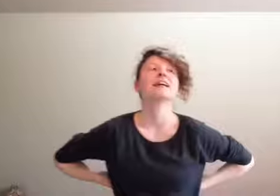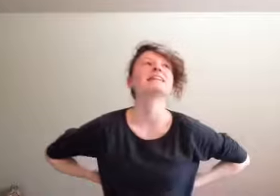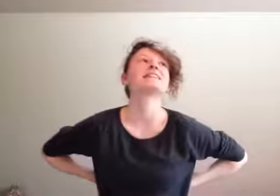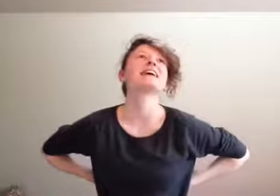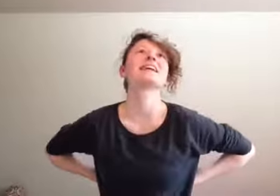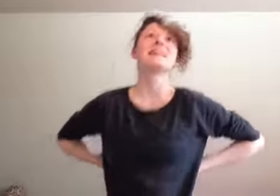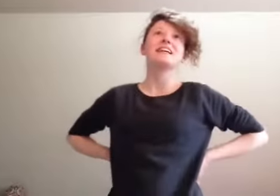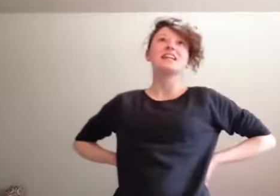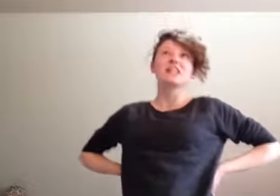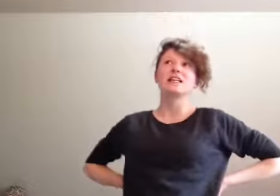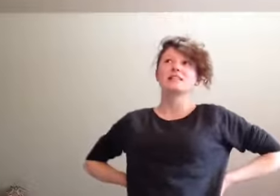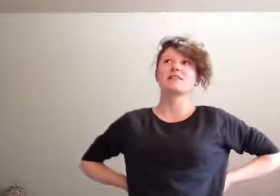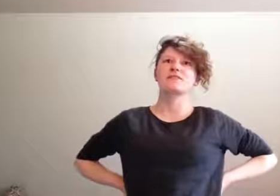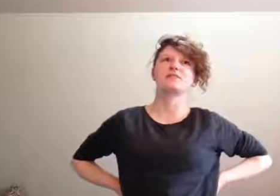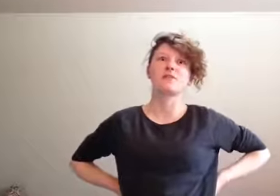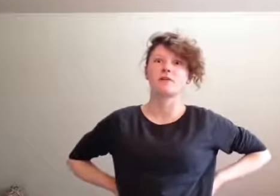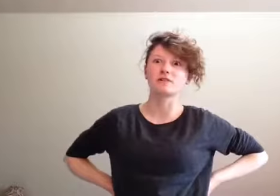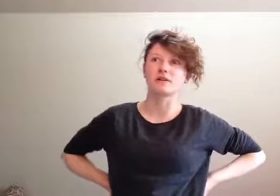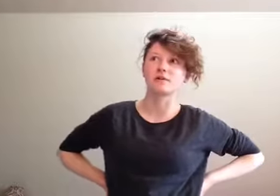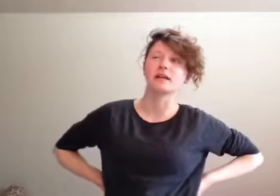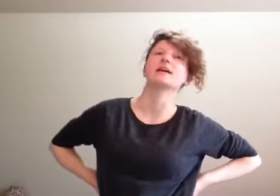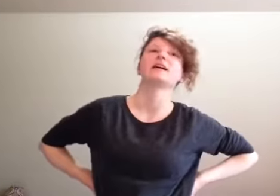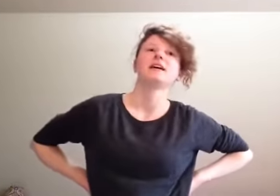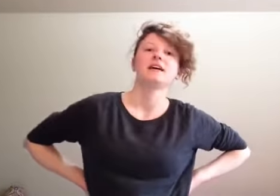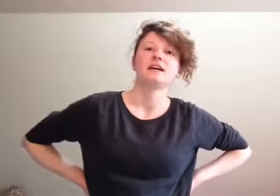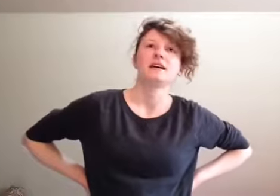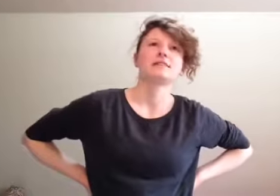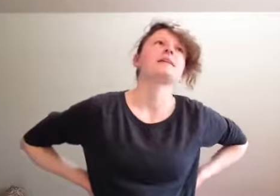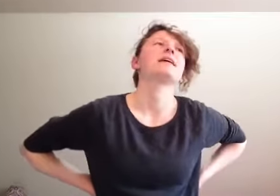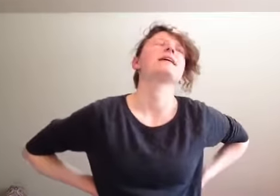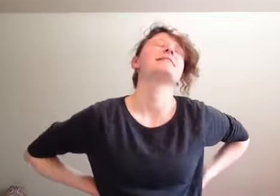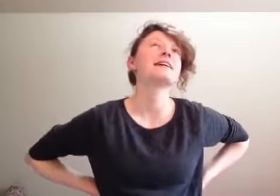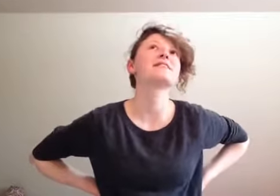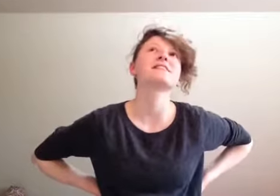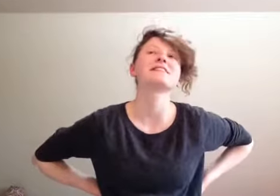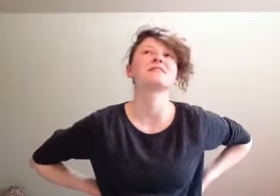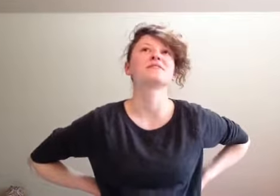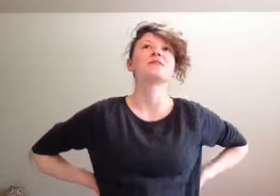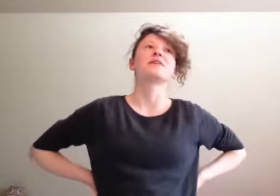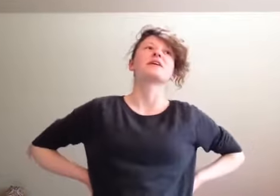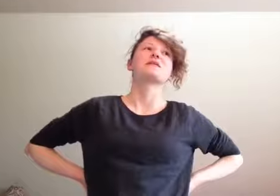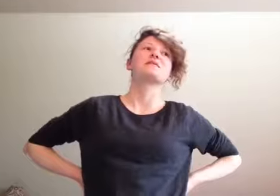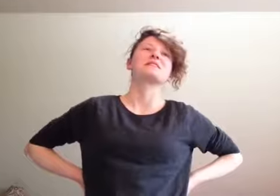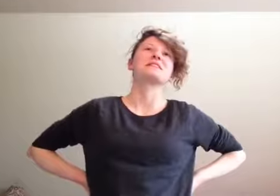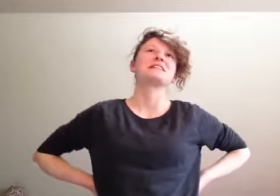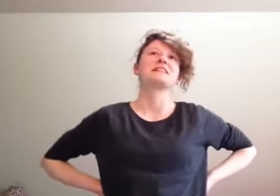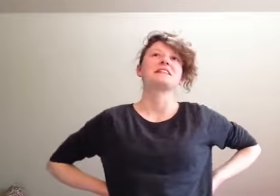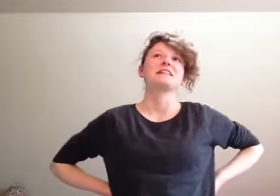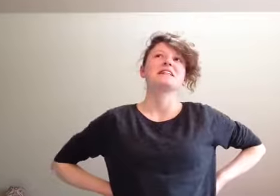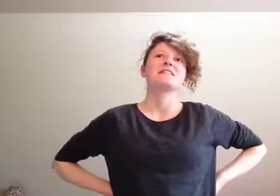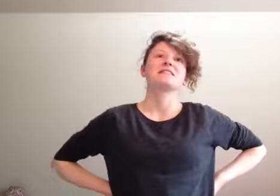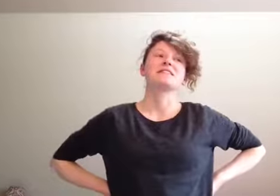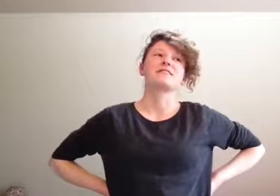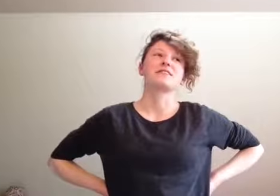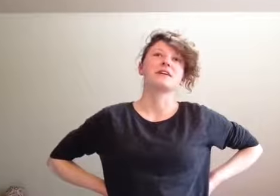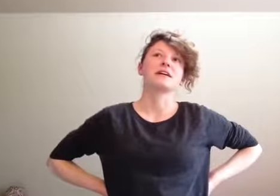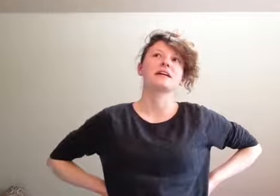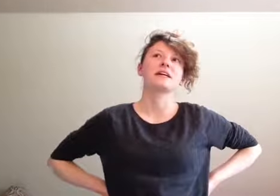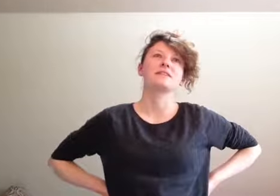It's day 74 in Germany. Yesterday said it was day 74, it wasn't day 73. What